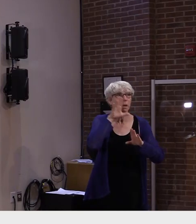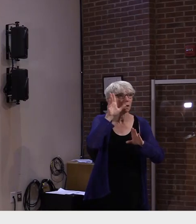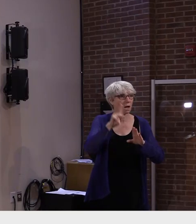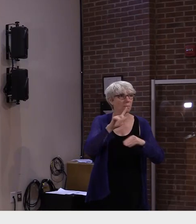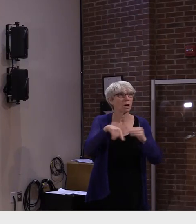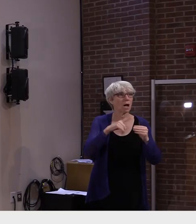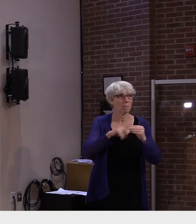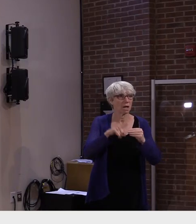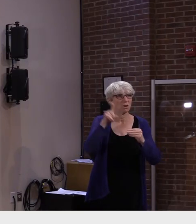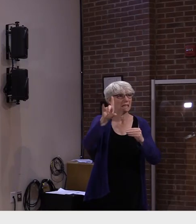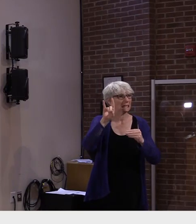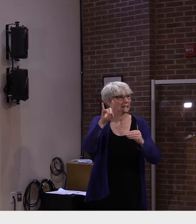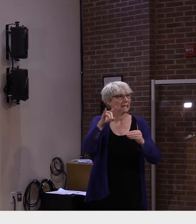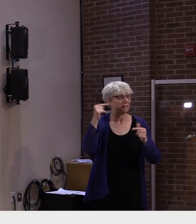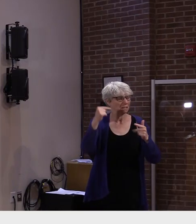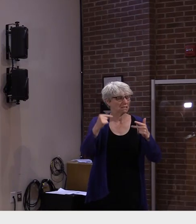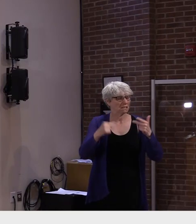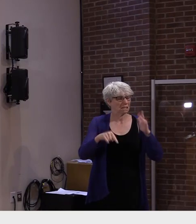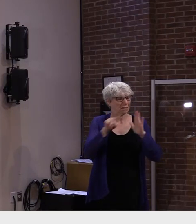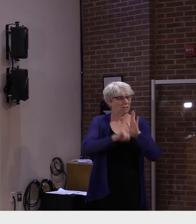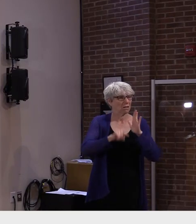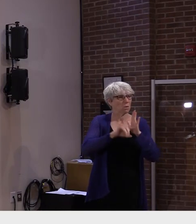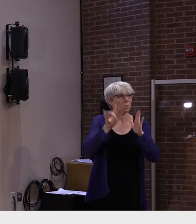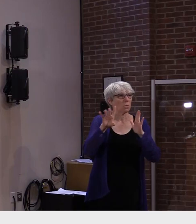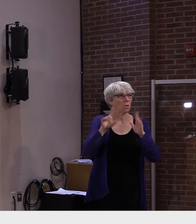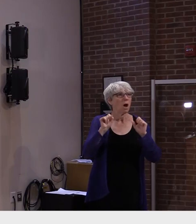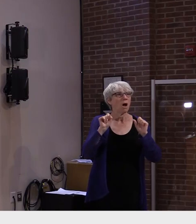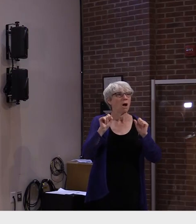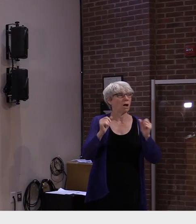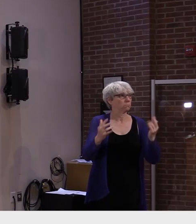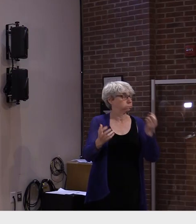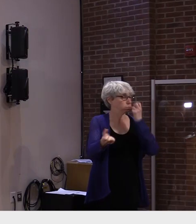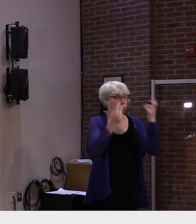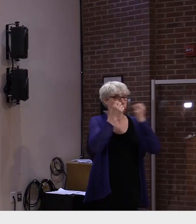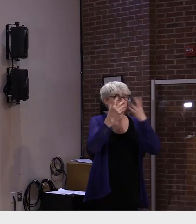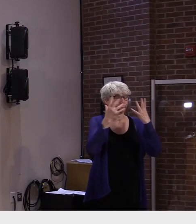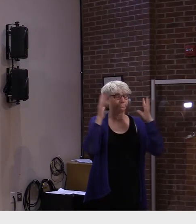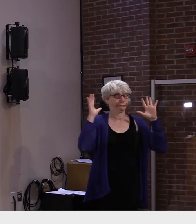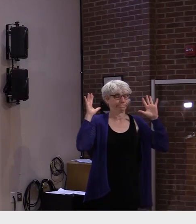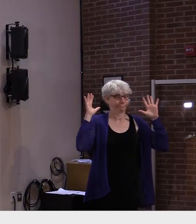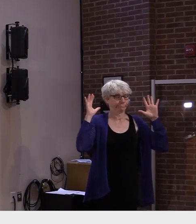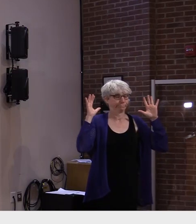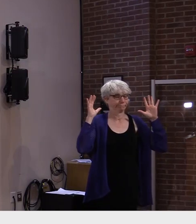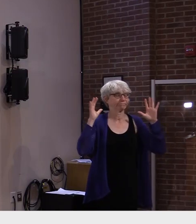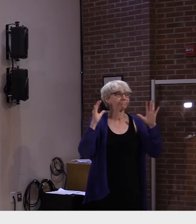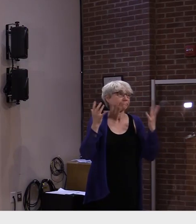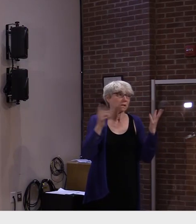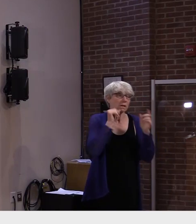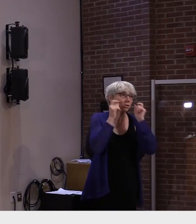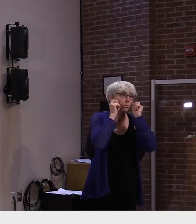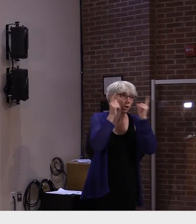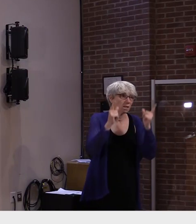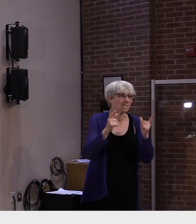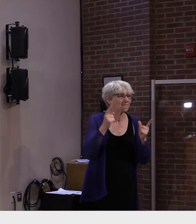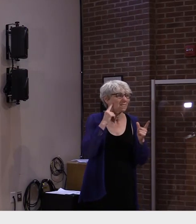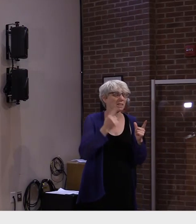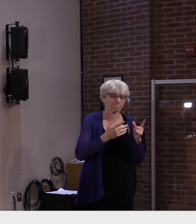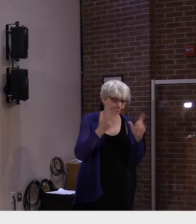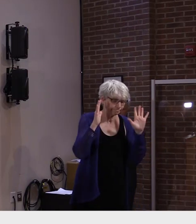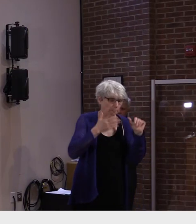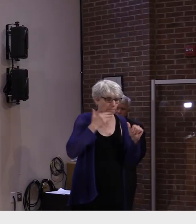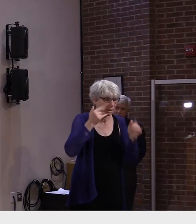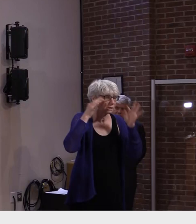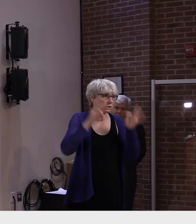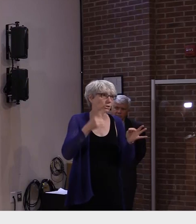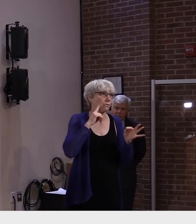I think it was the right decision to make. Probably not surprising. But I think it's for the best for the